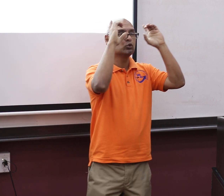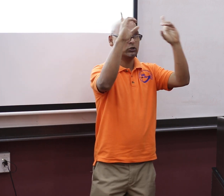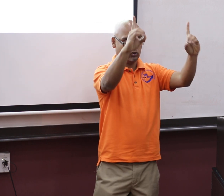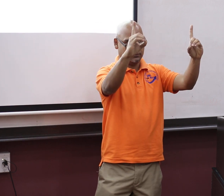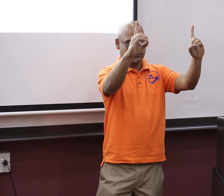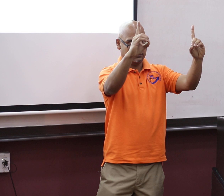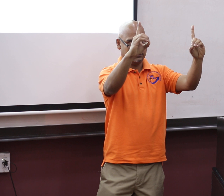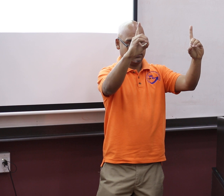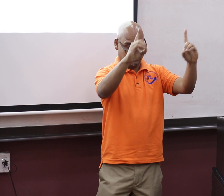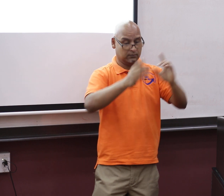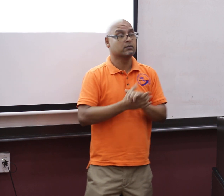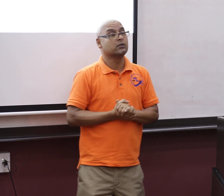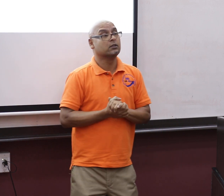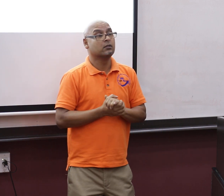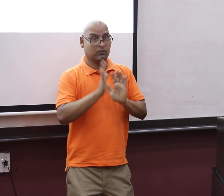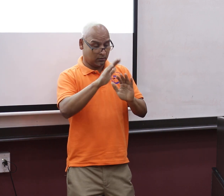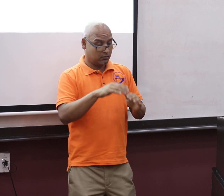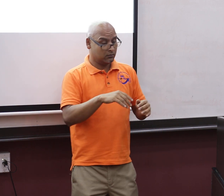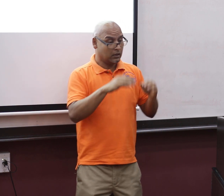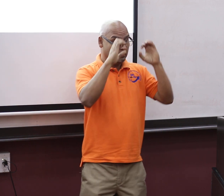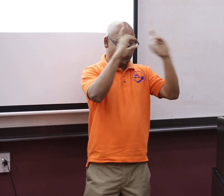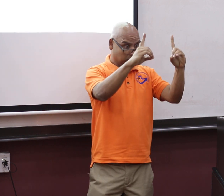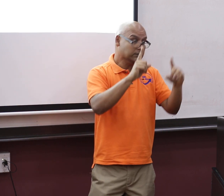And, equality for us is extremely important. Equality in education.